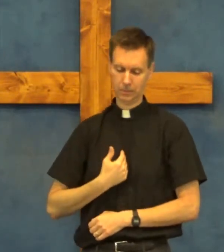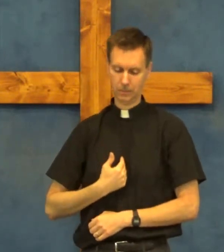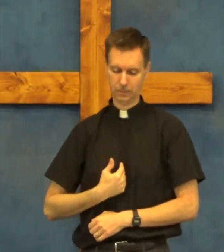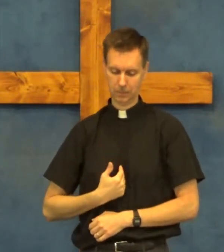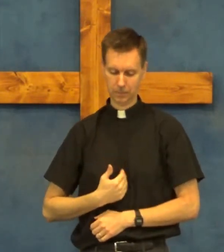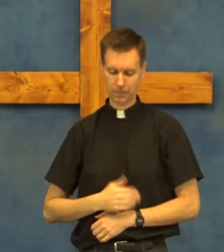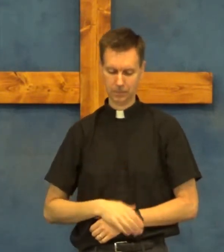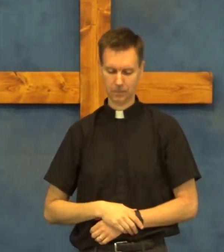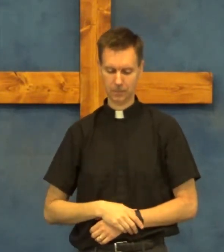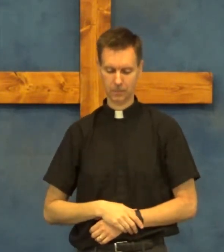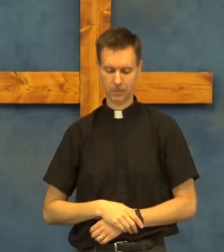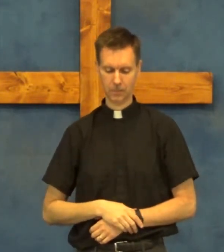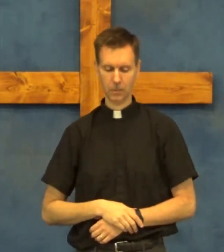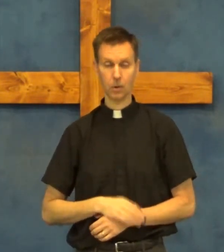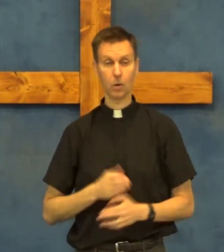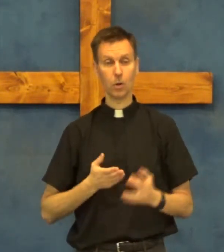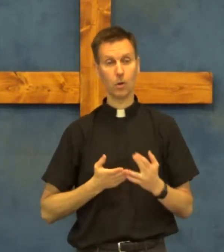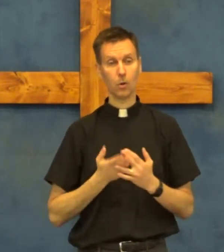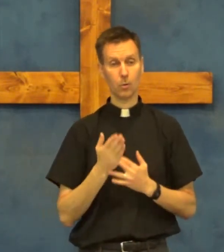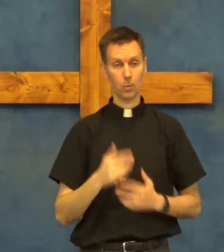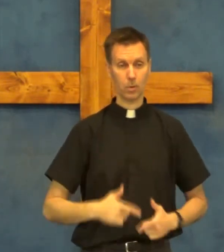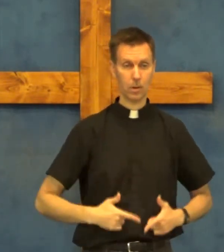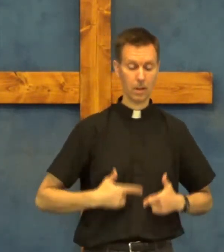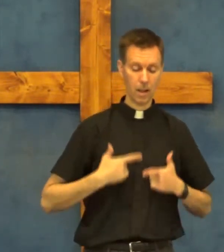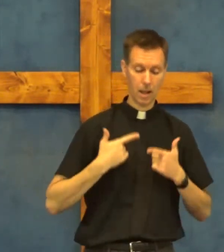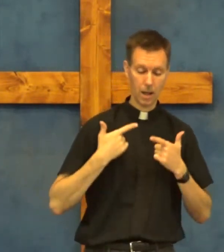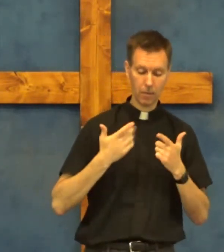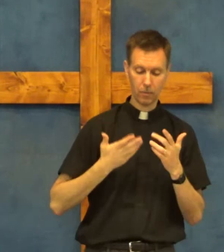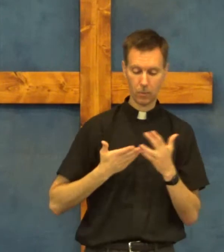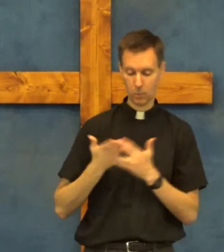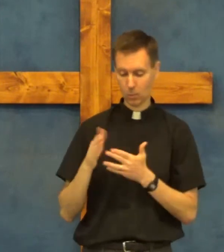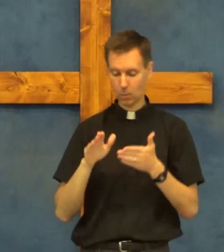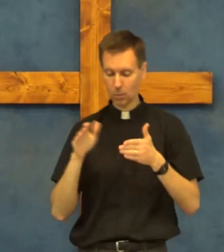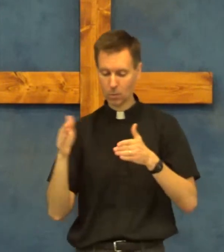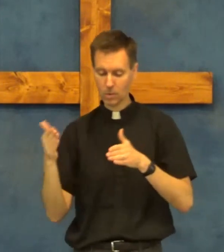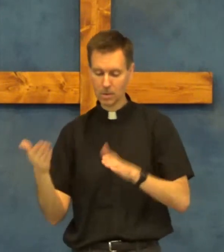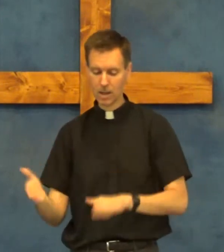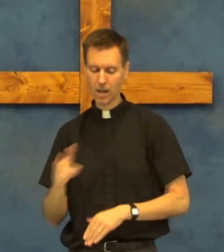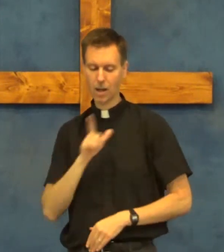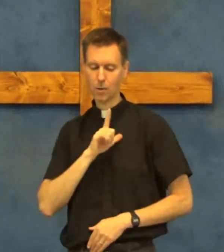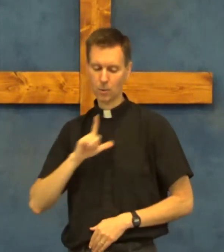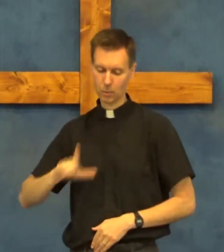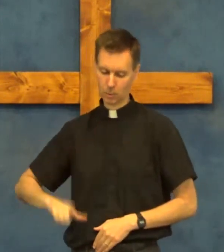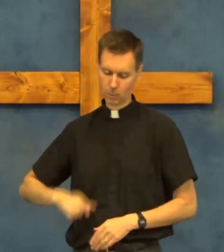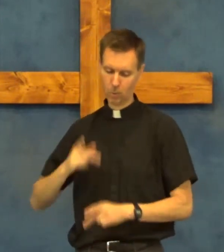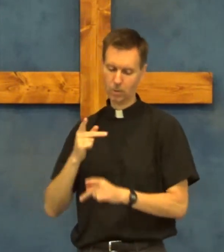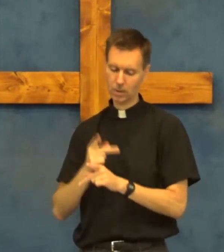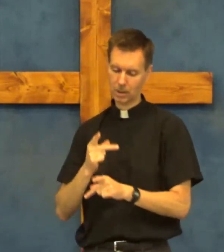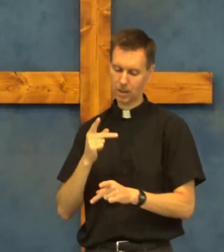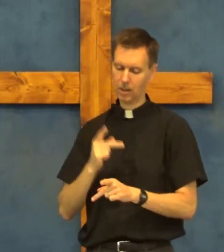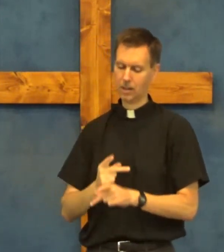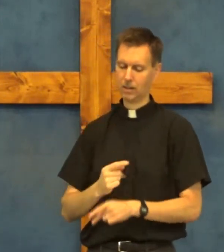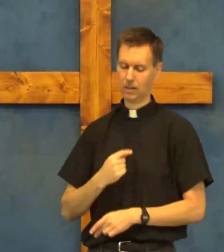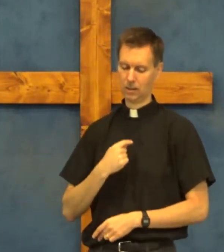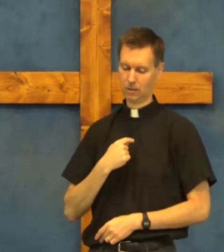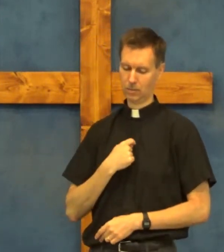in life and death lord keep me until